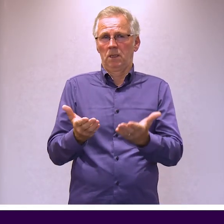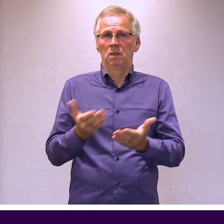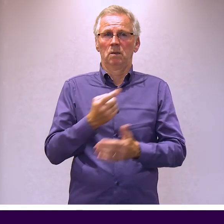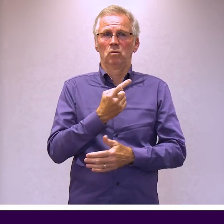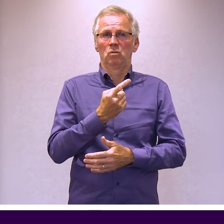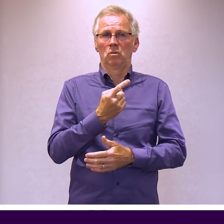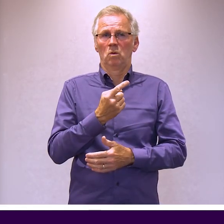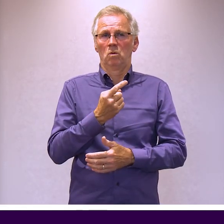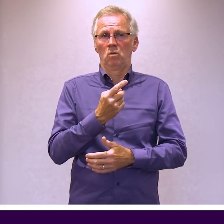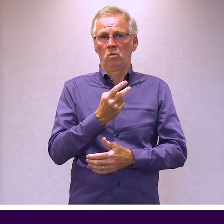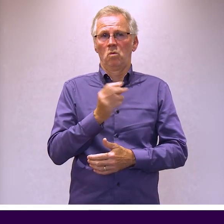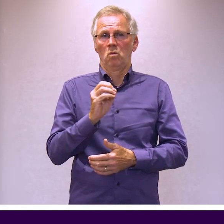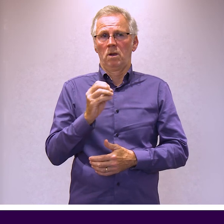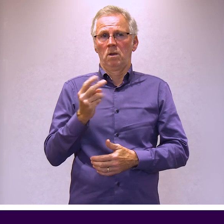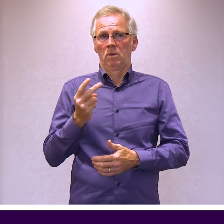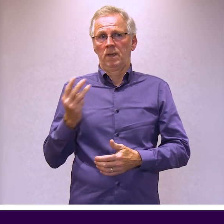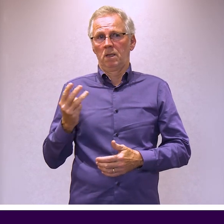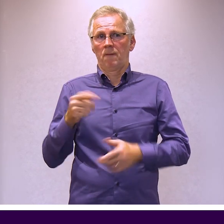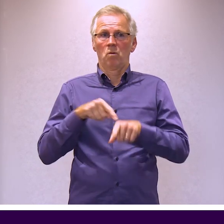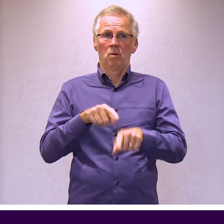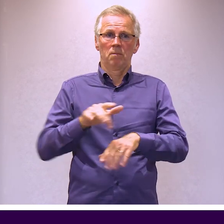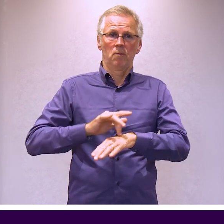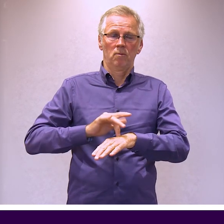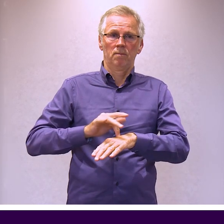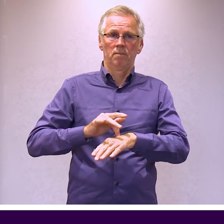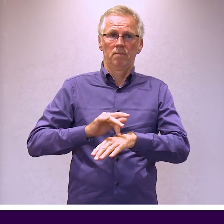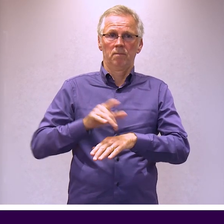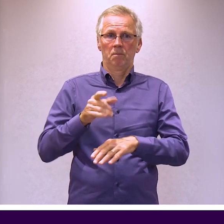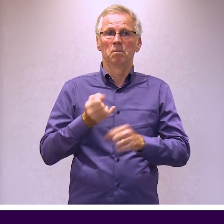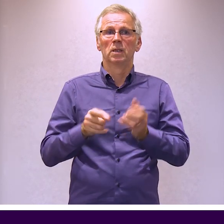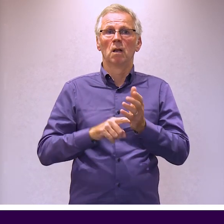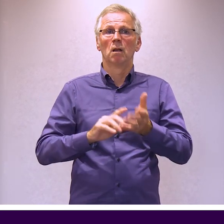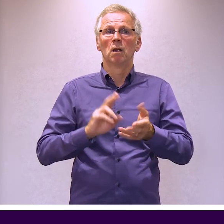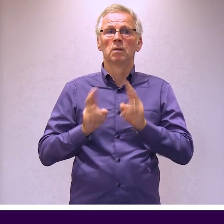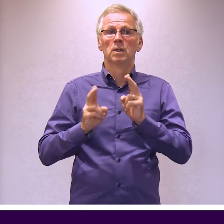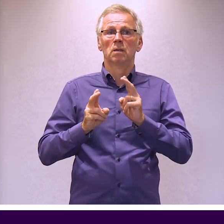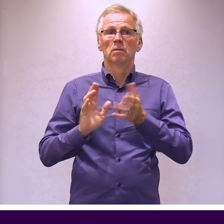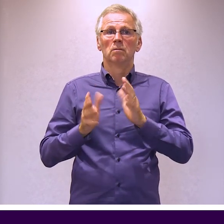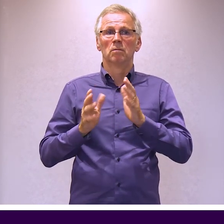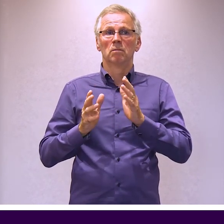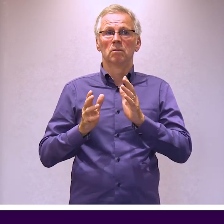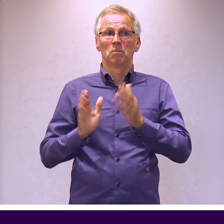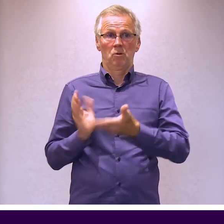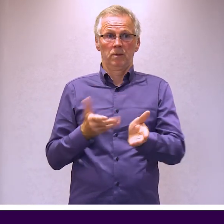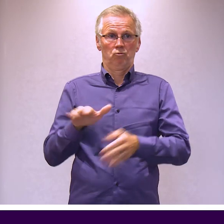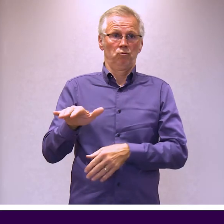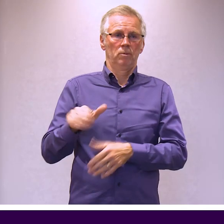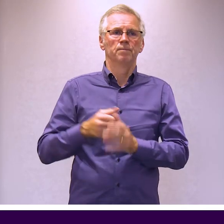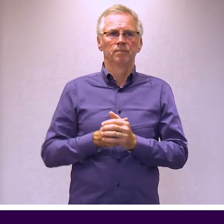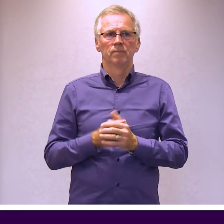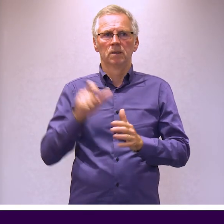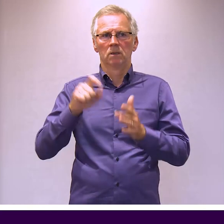have plenty on offer for 2023. The following performances will have BSL interpreters provided.